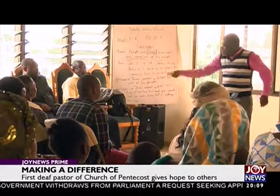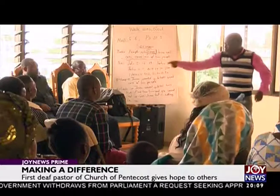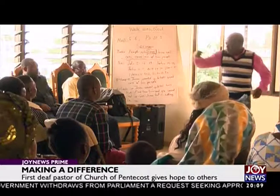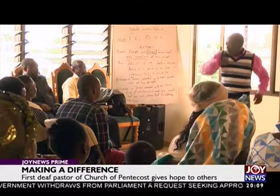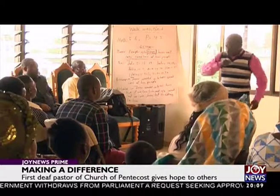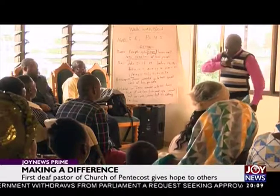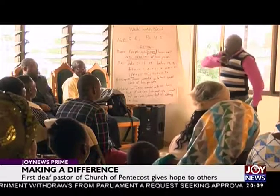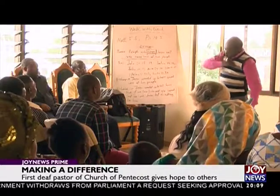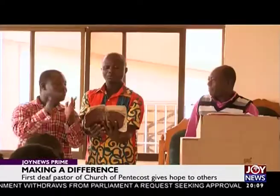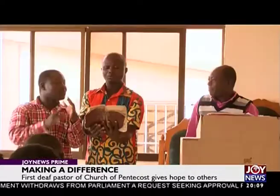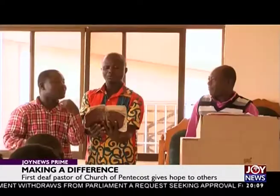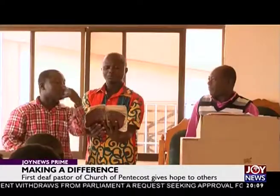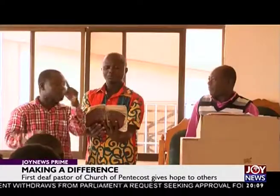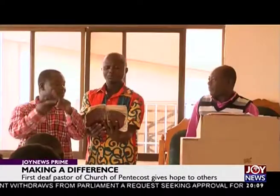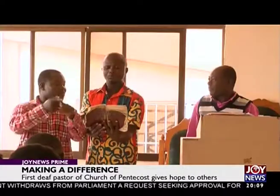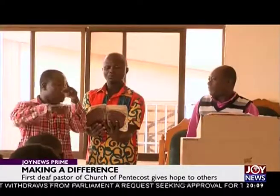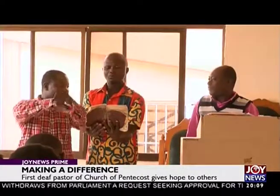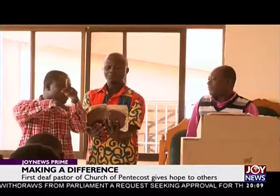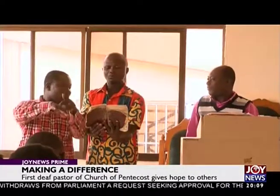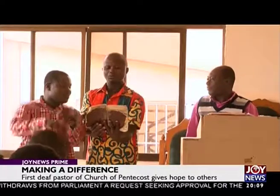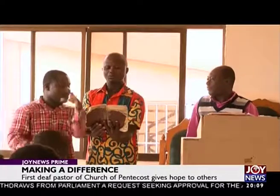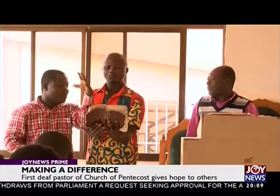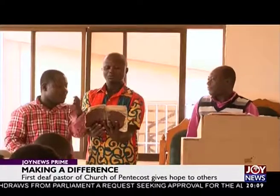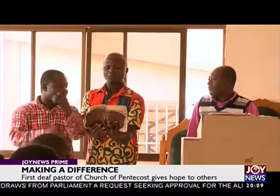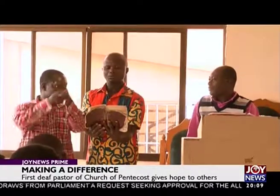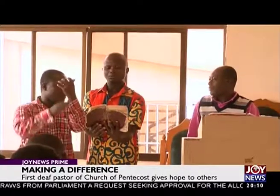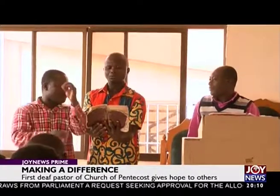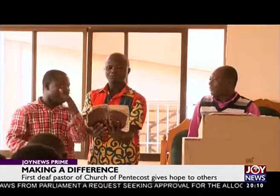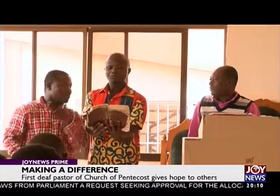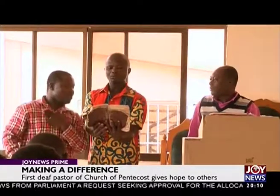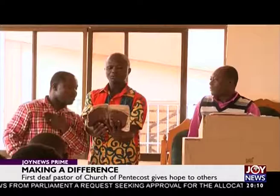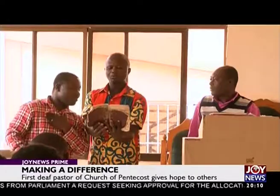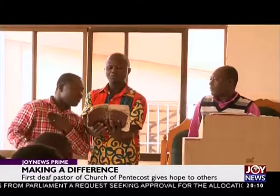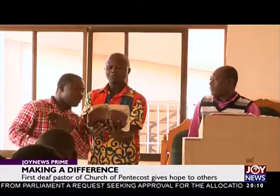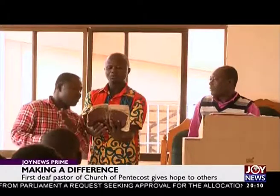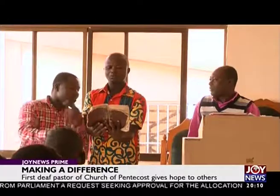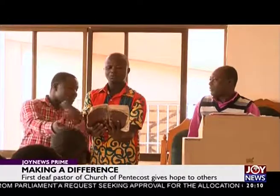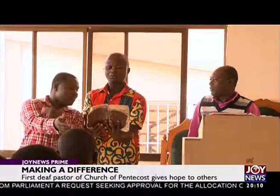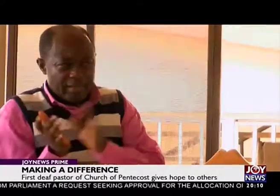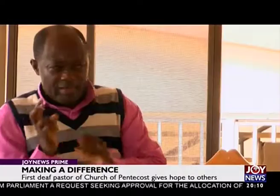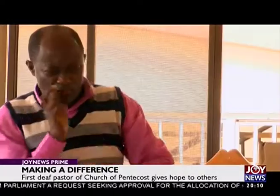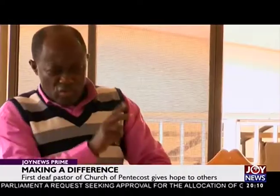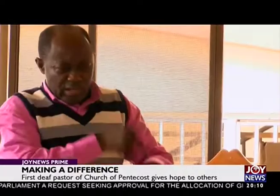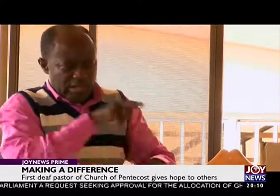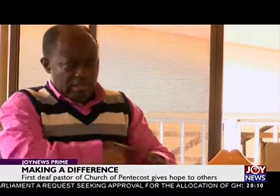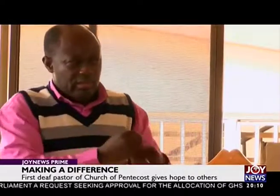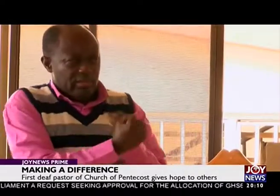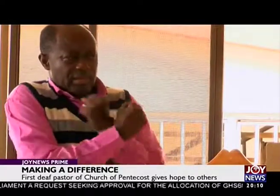So far, he set up four main branches and was recently ordained the first deaf pastor of the church after 27